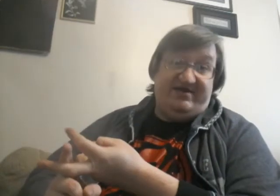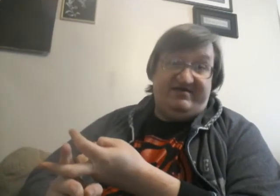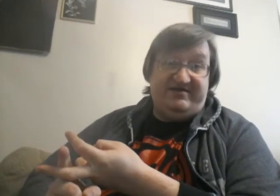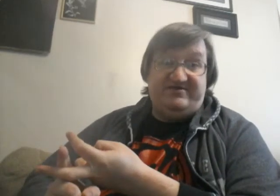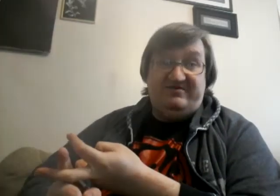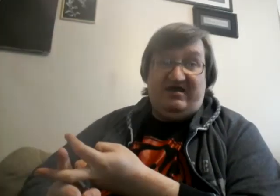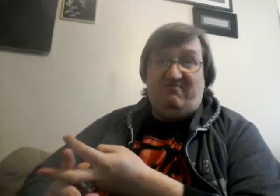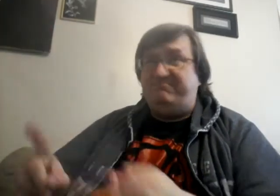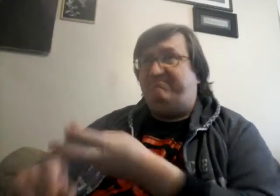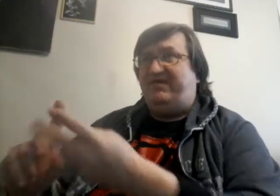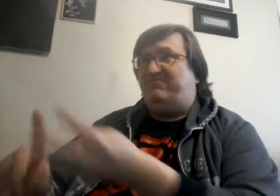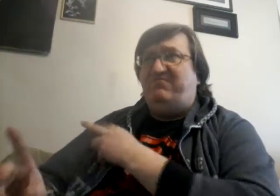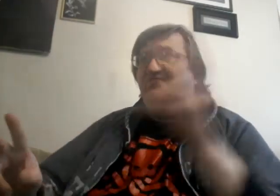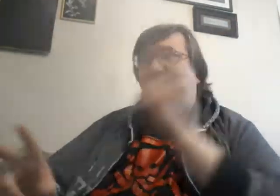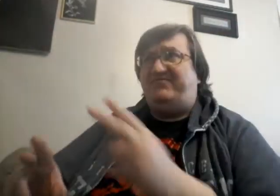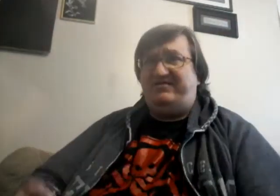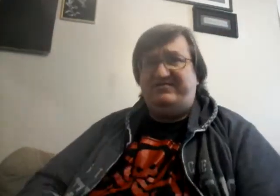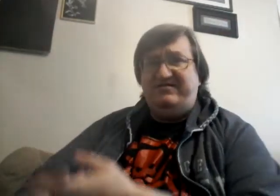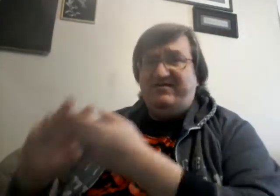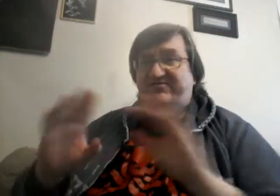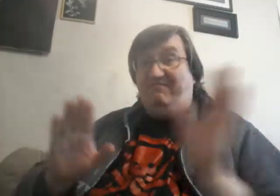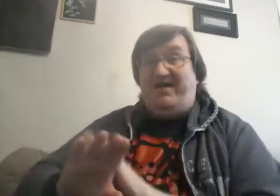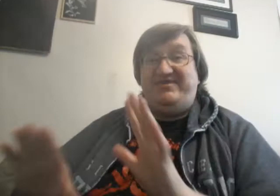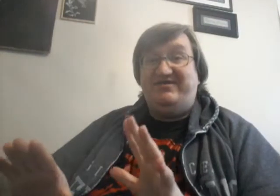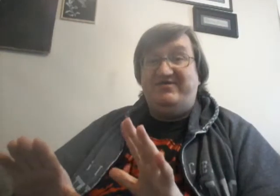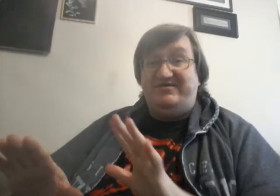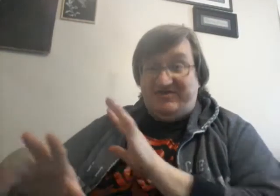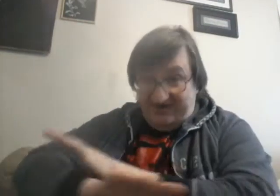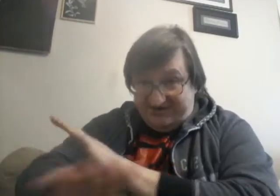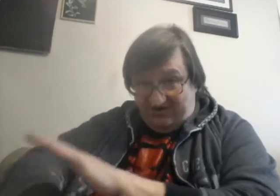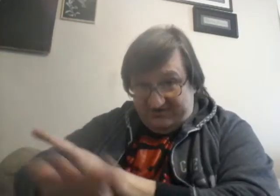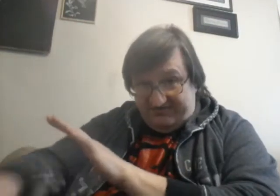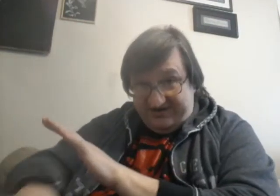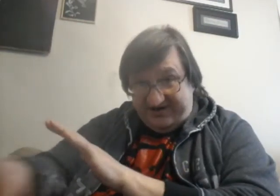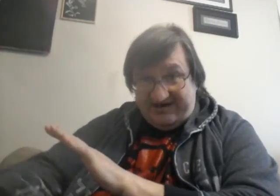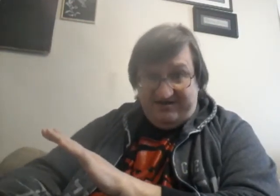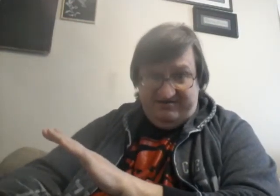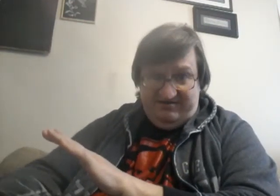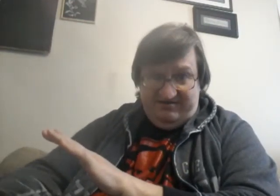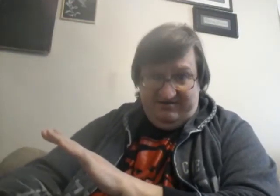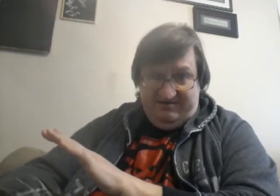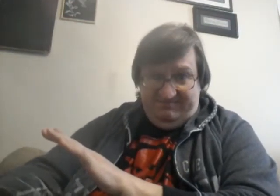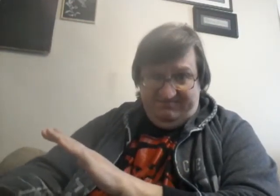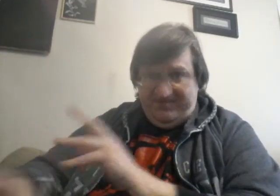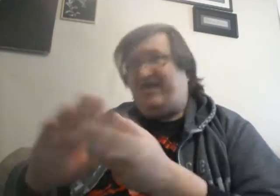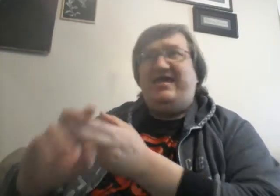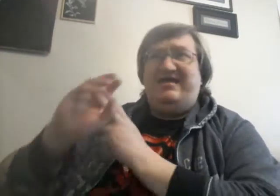telekinesis. And one to be able to move objects. So, my theory is all the stones are interconnected. Yeah.